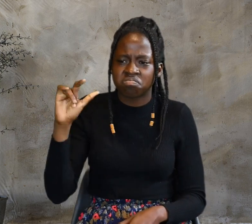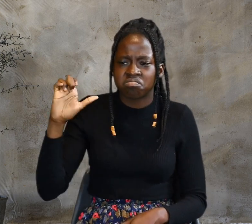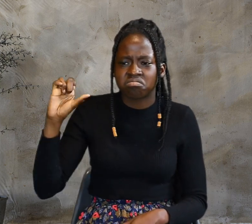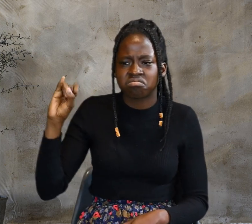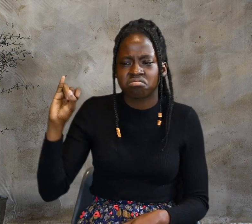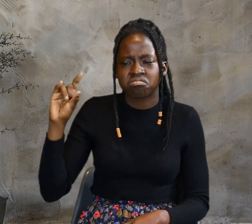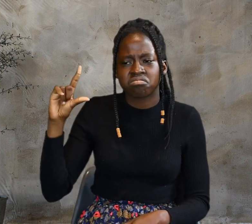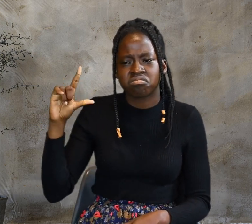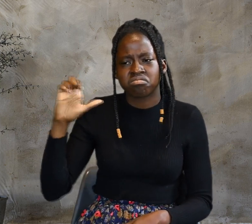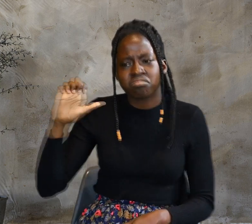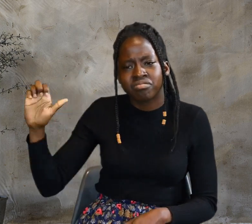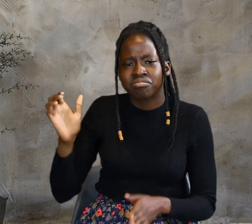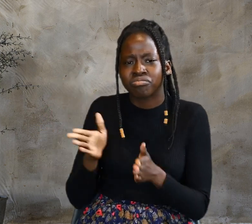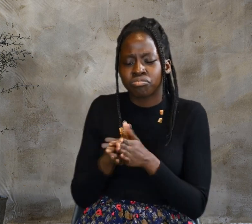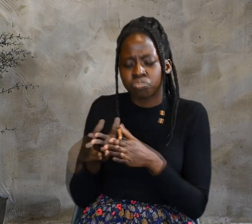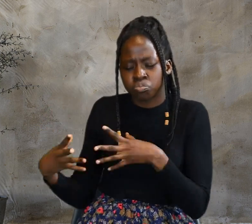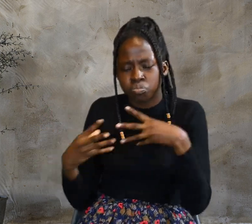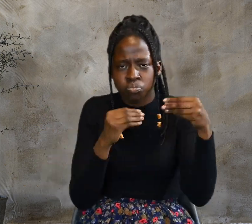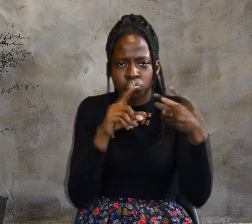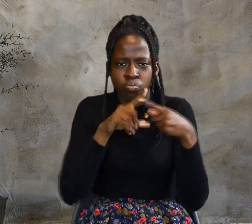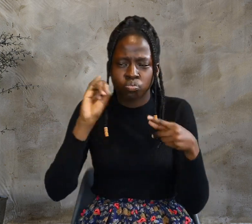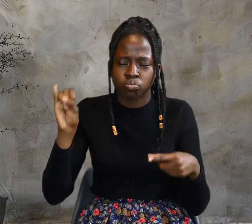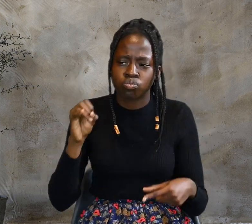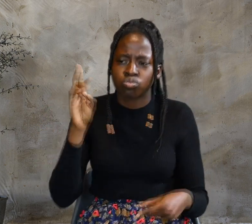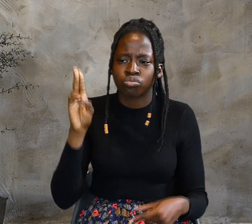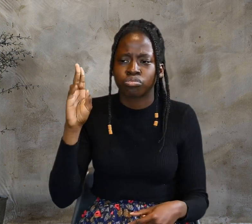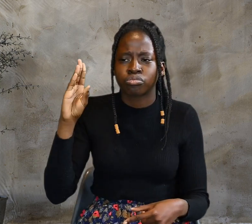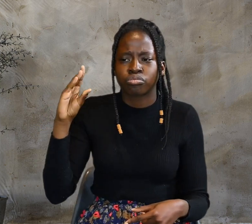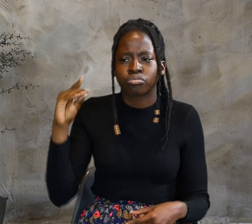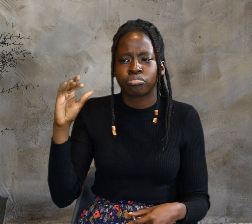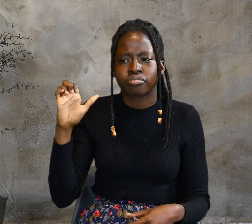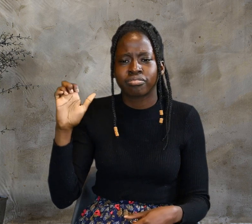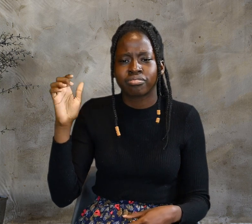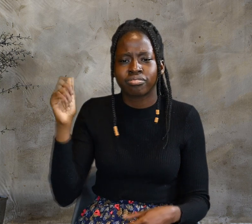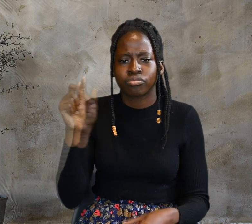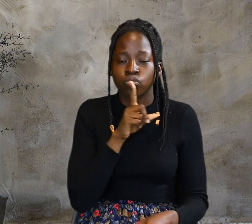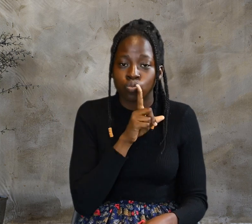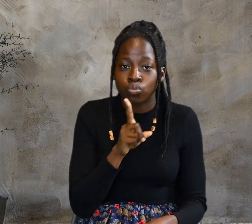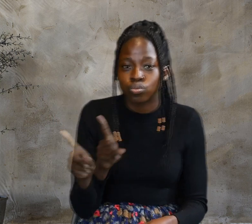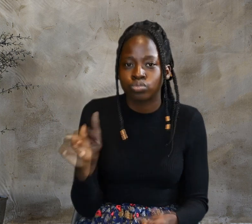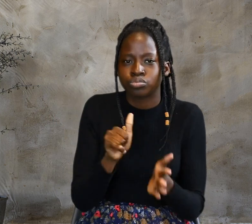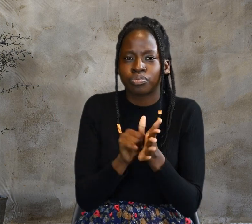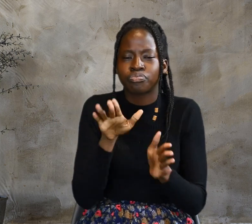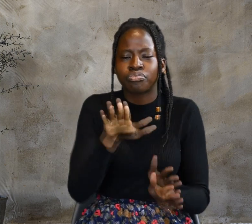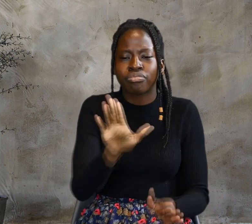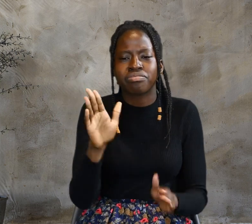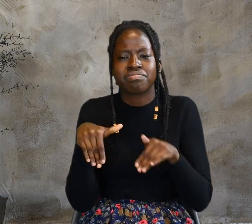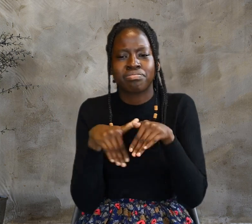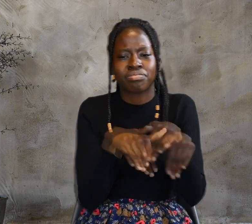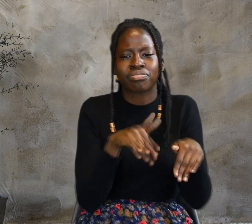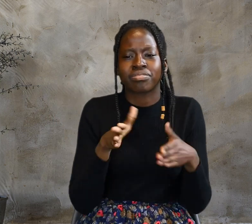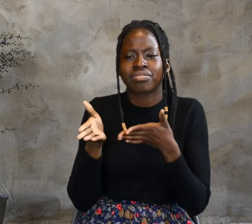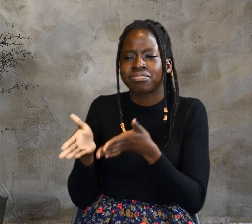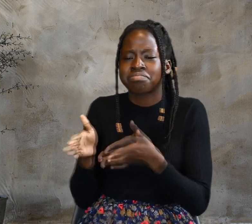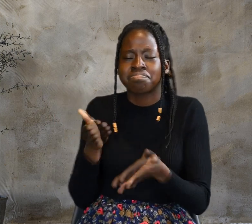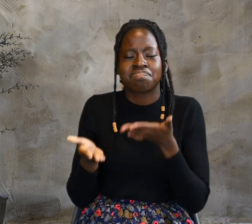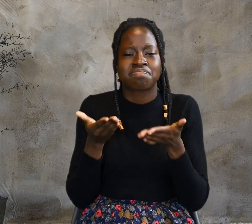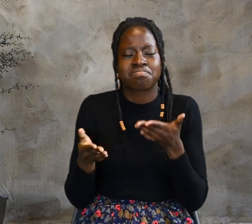Leave Galilee and go to Judea so that your disciples there may